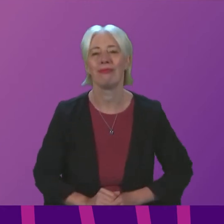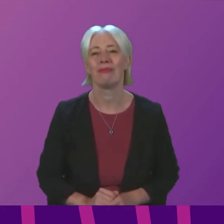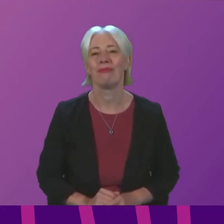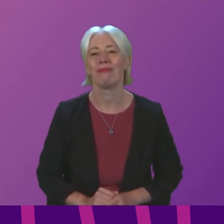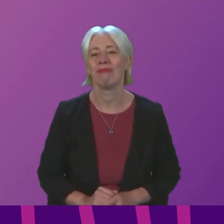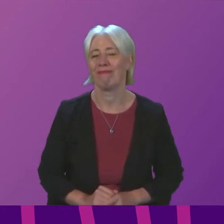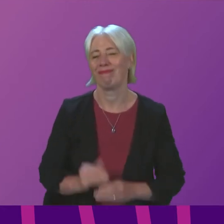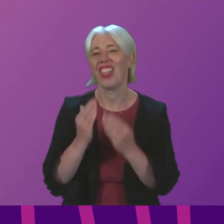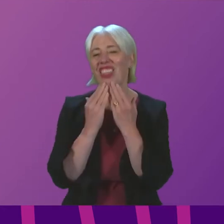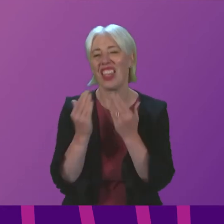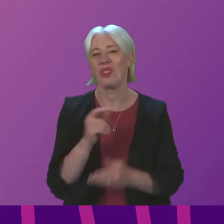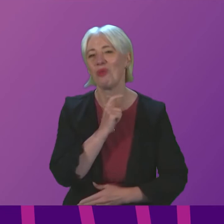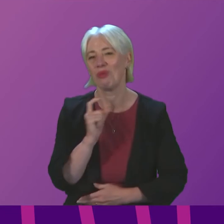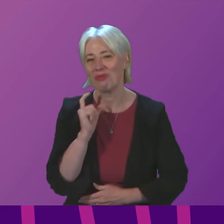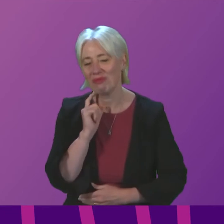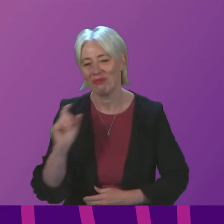Thank you, Chaplin.